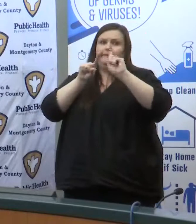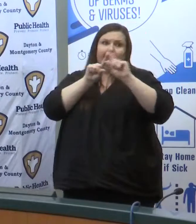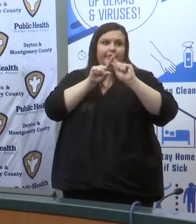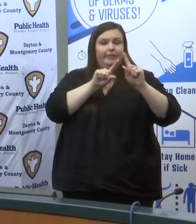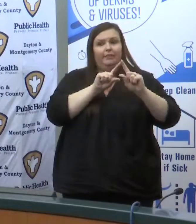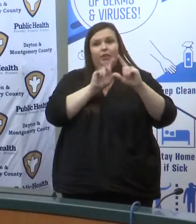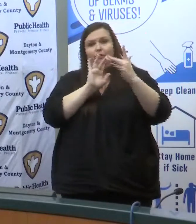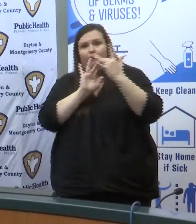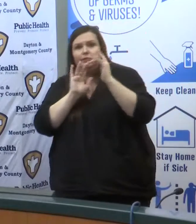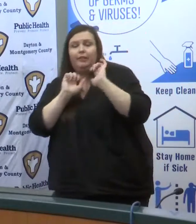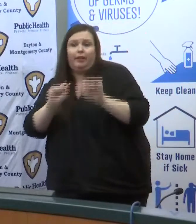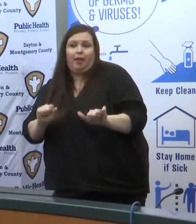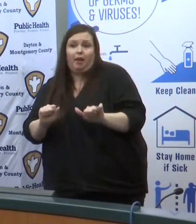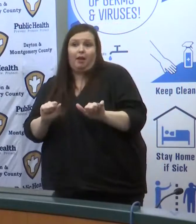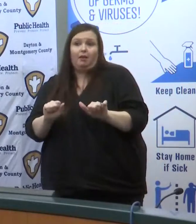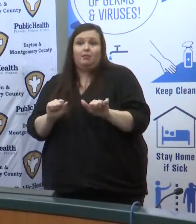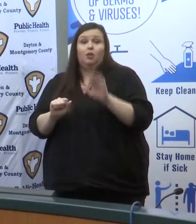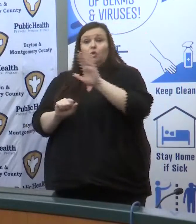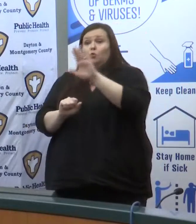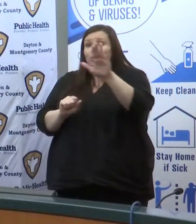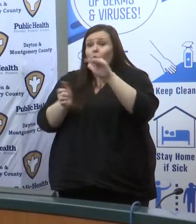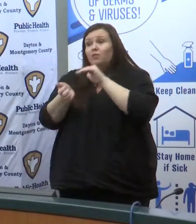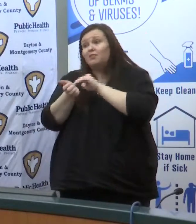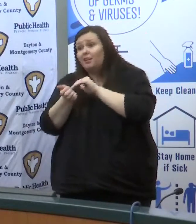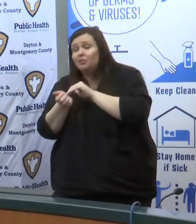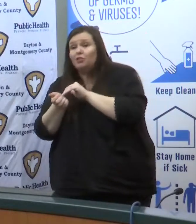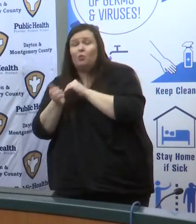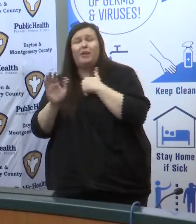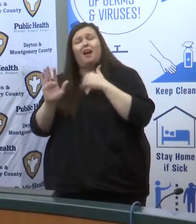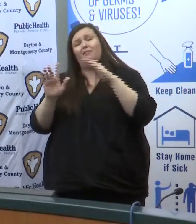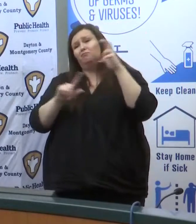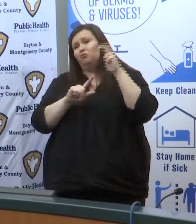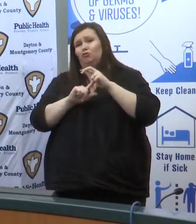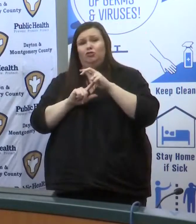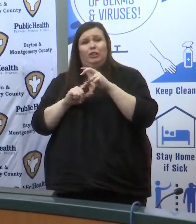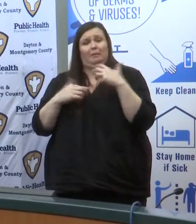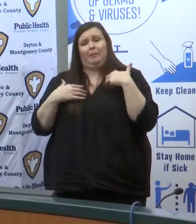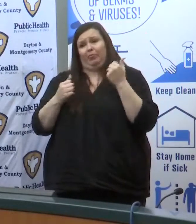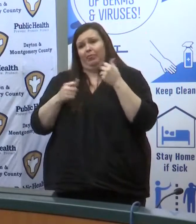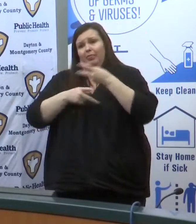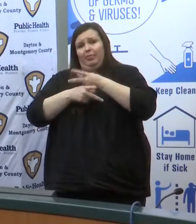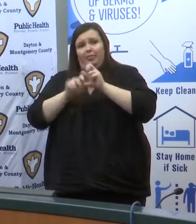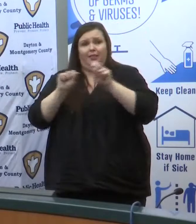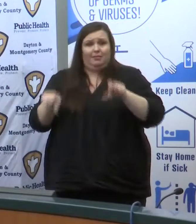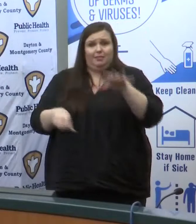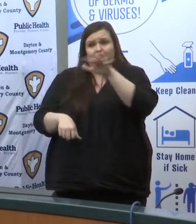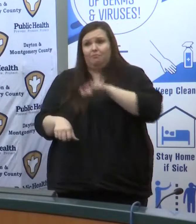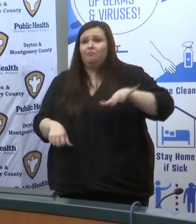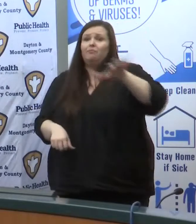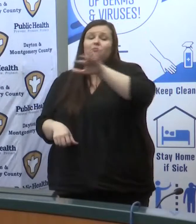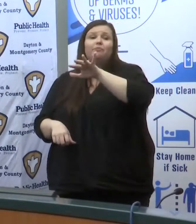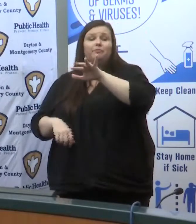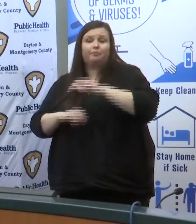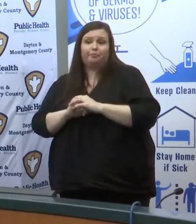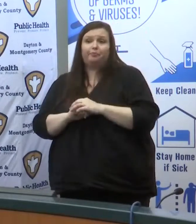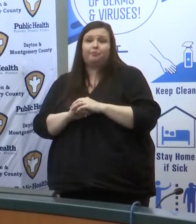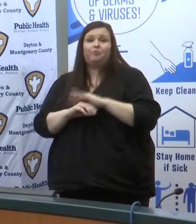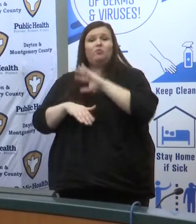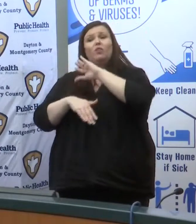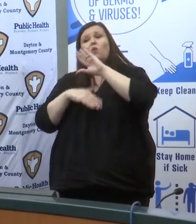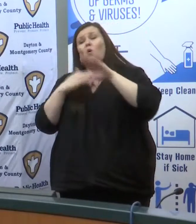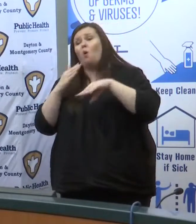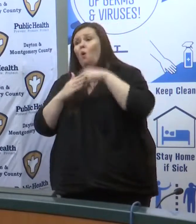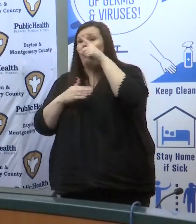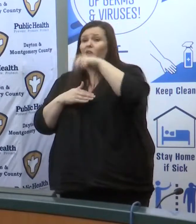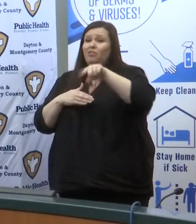the provider networks in our community and we have excellent health care available in our community through our provider networks have all went